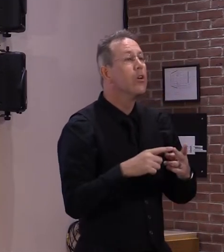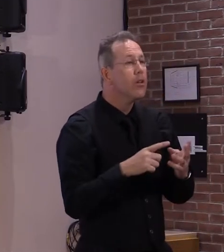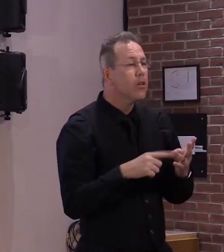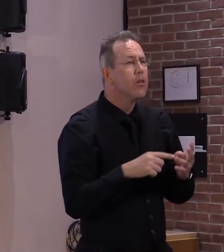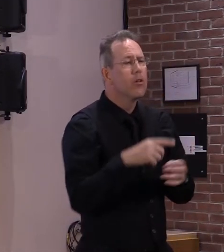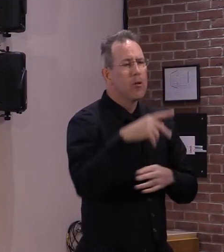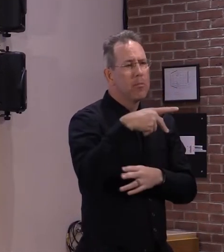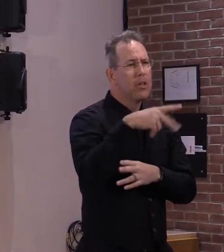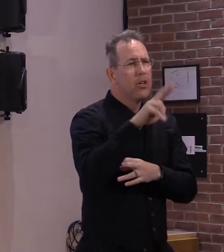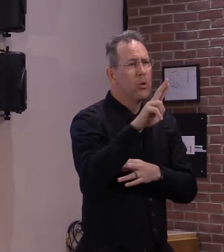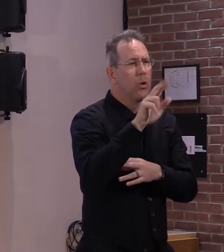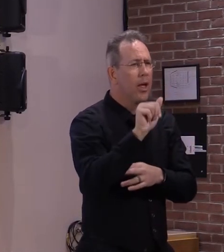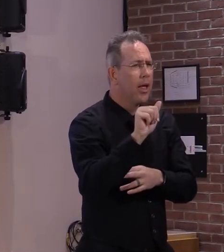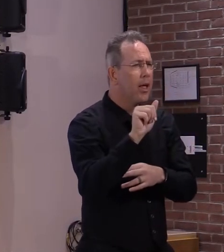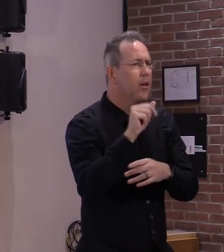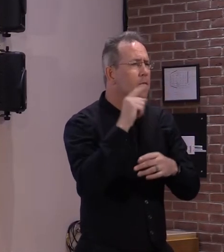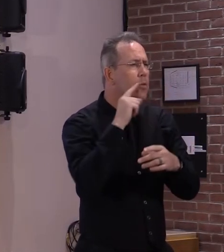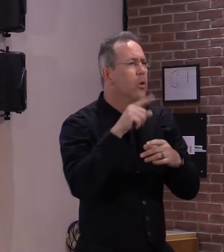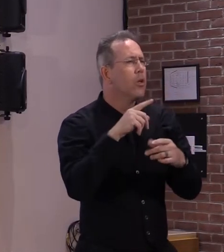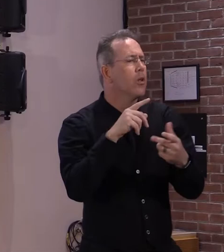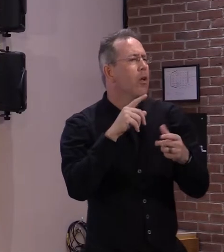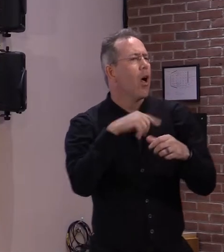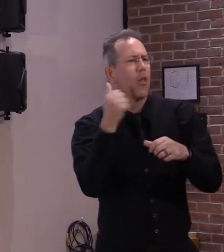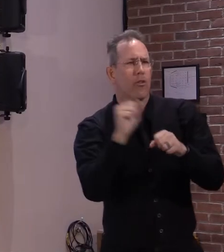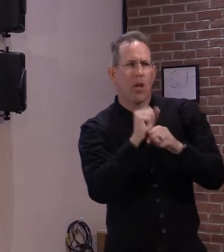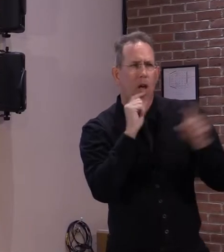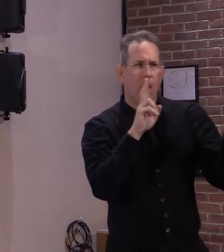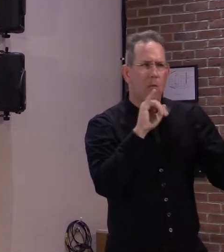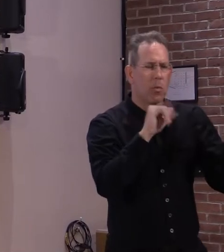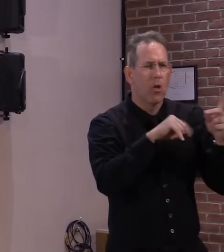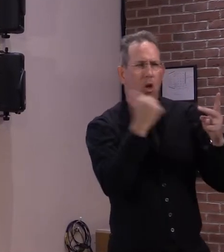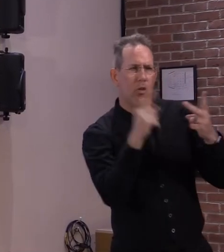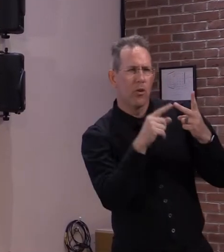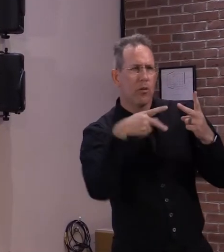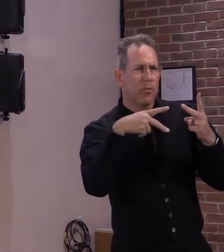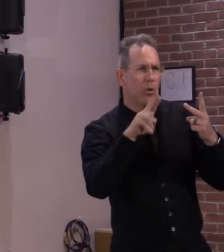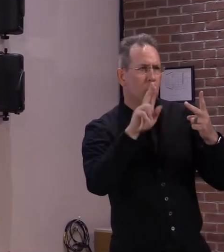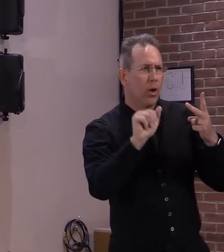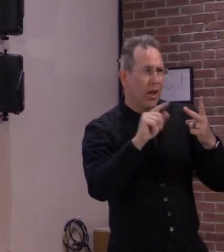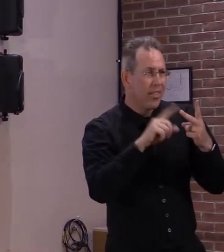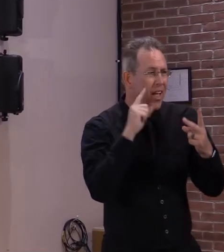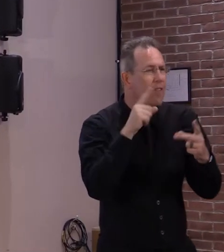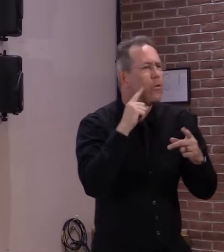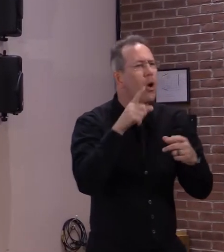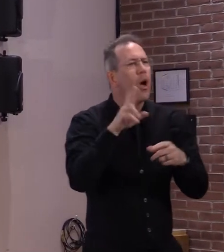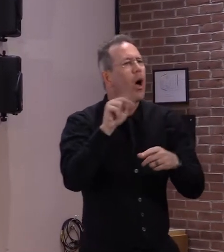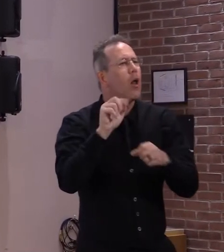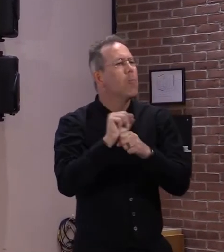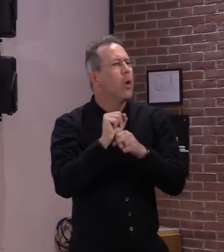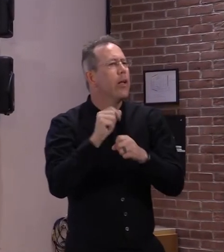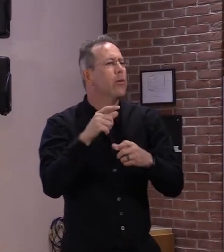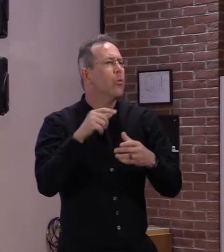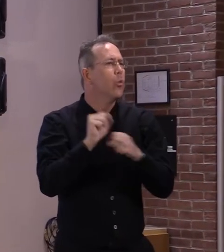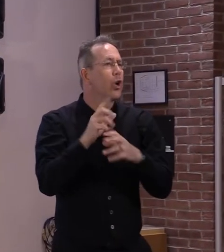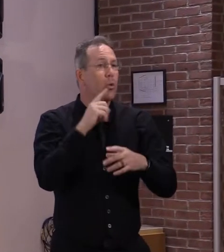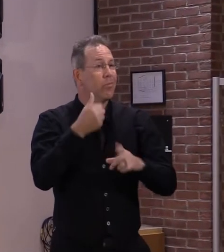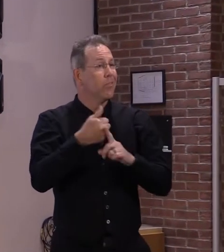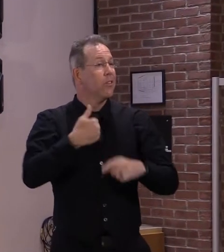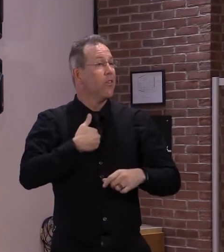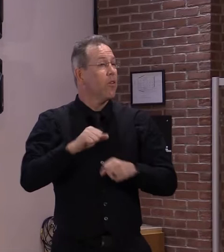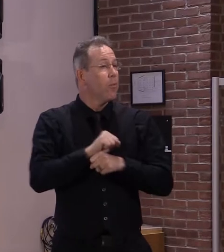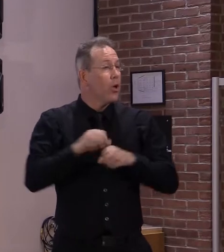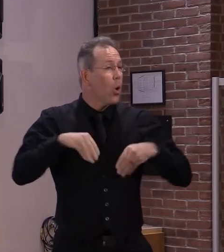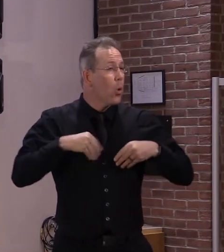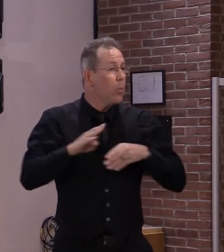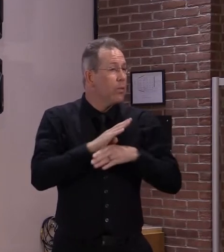and not sole proprietors must also perform a weekly work search. Self-employed individuals, independent contractors, or sole proprietors